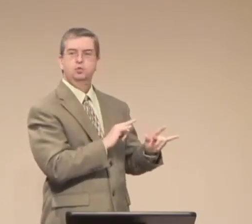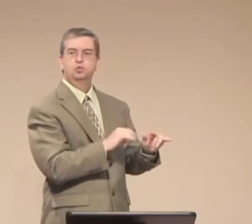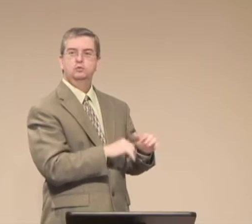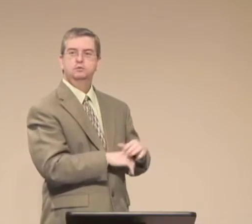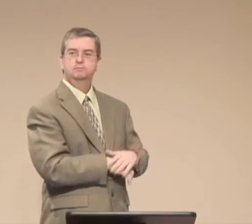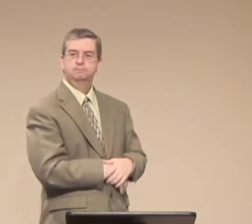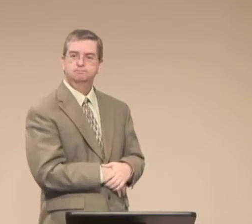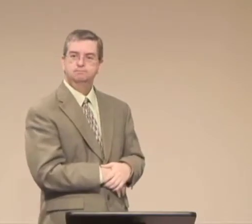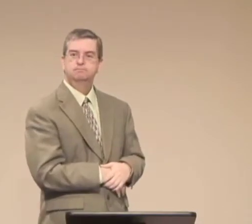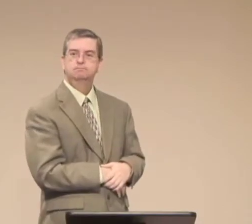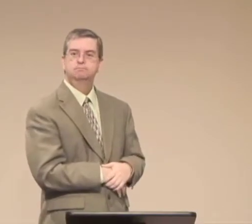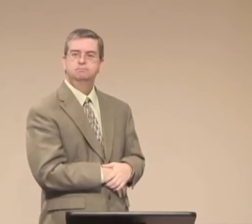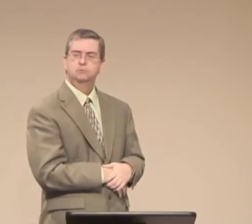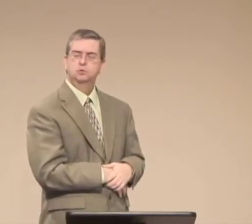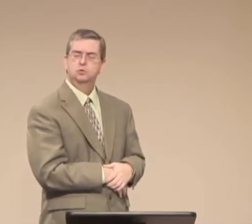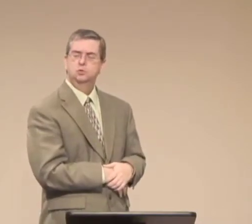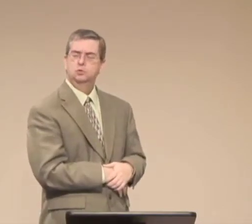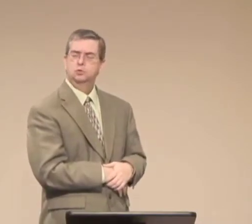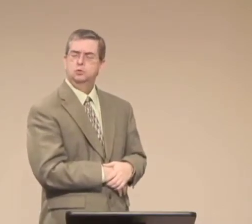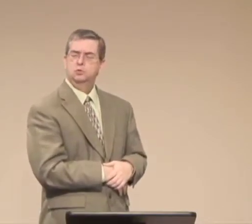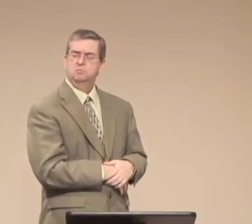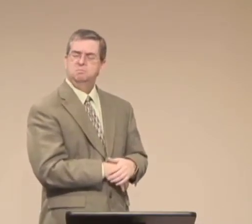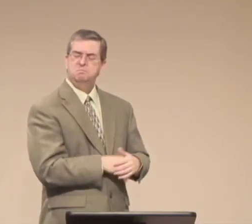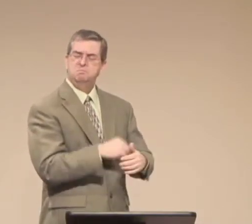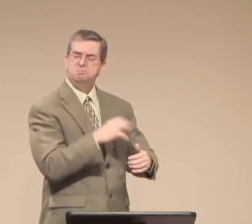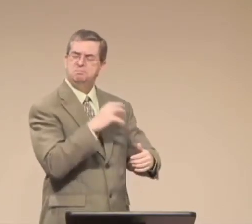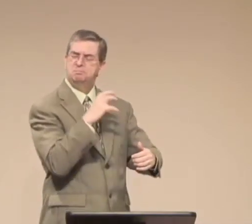honor our mothers. We are to love them.